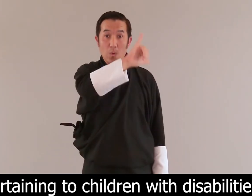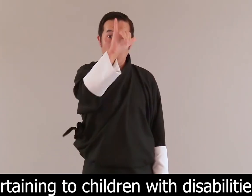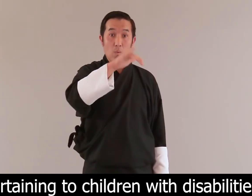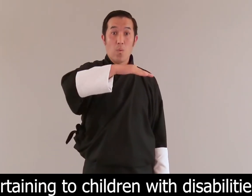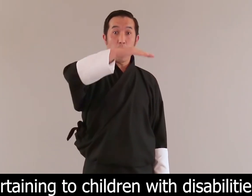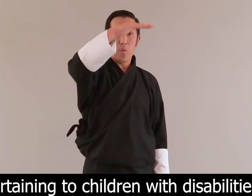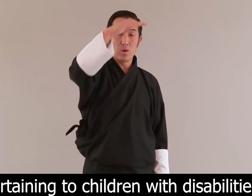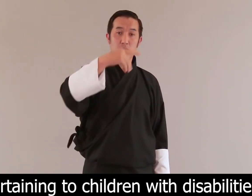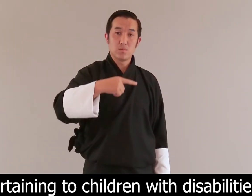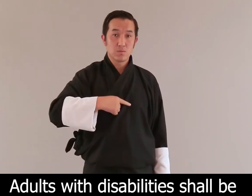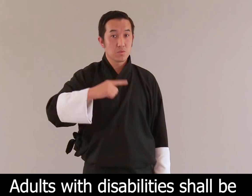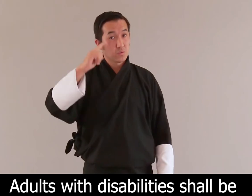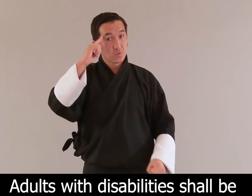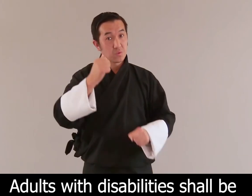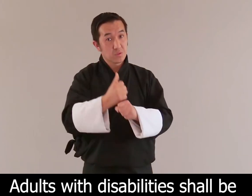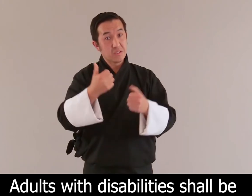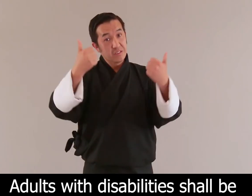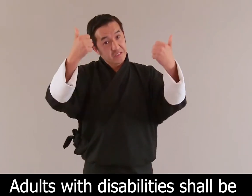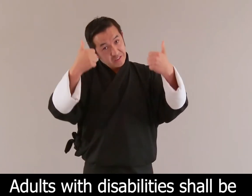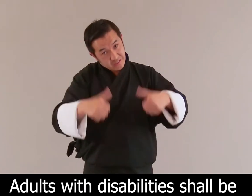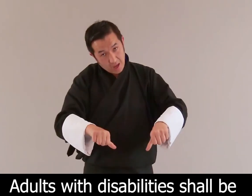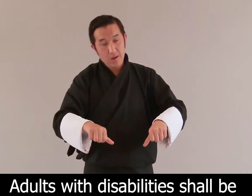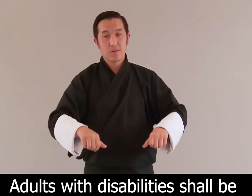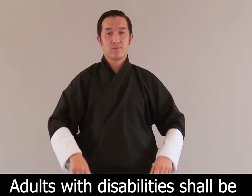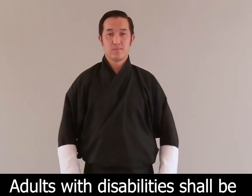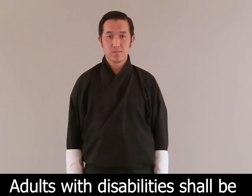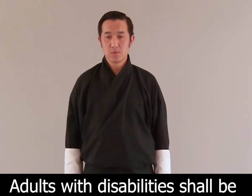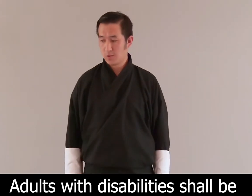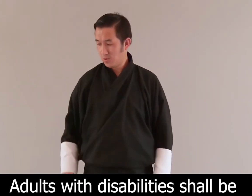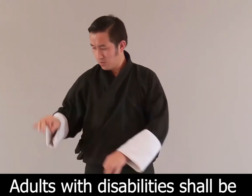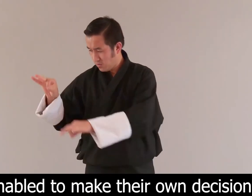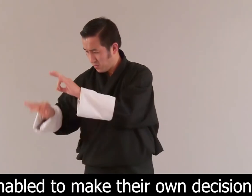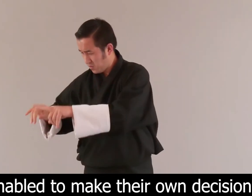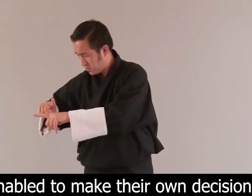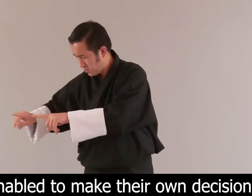Adults with disabilities shall be enabled to make their own decisions where possible.